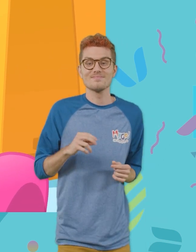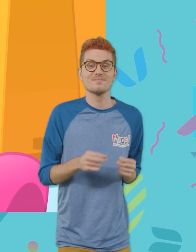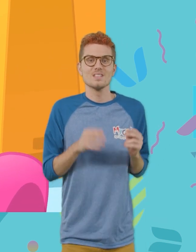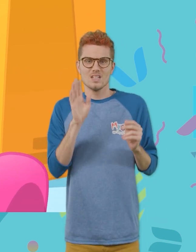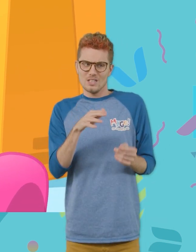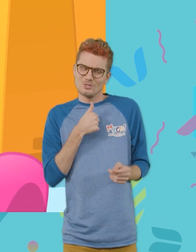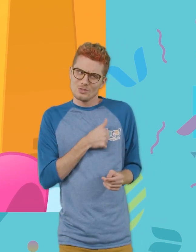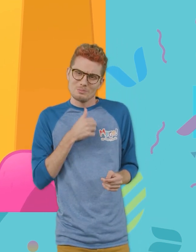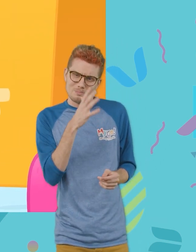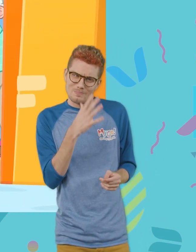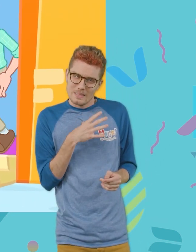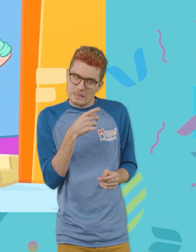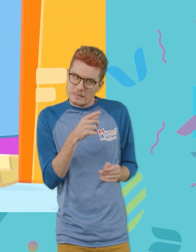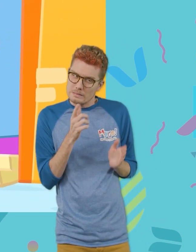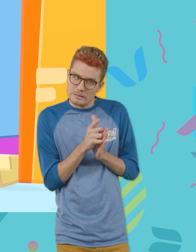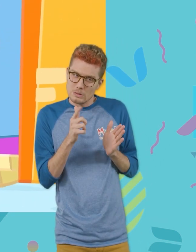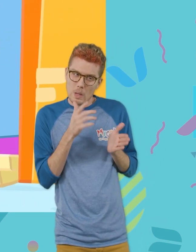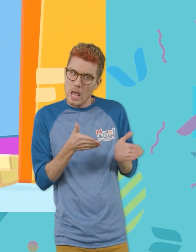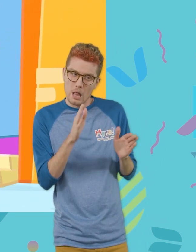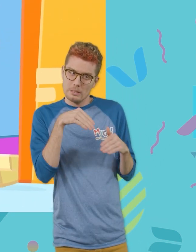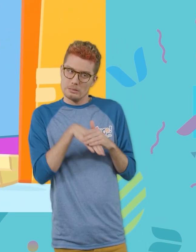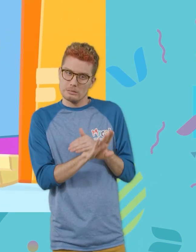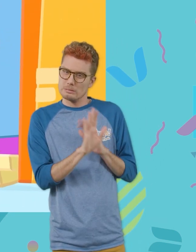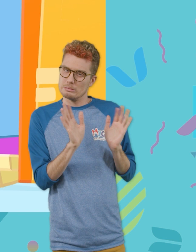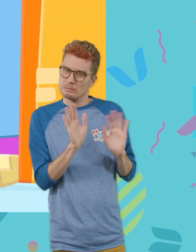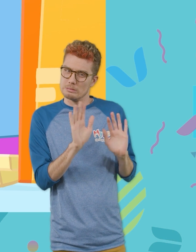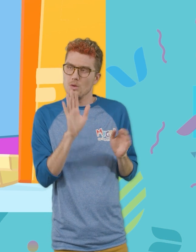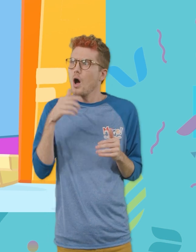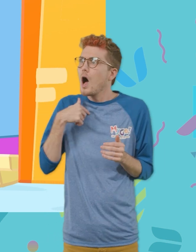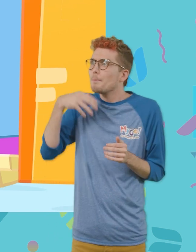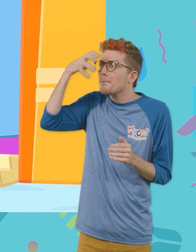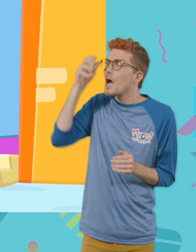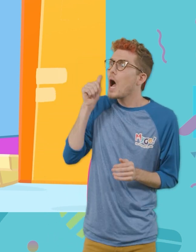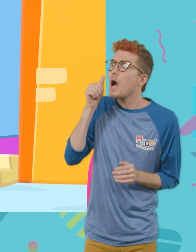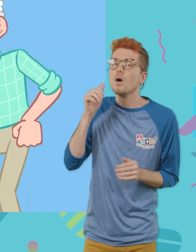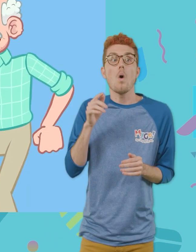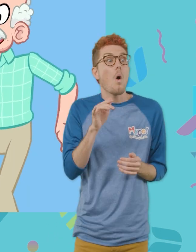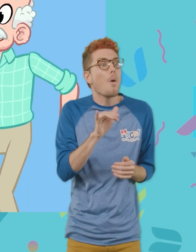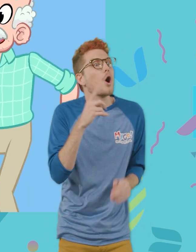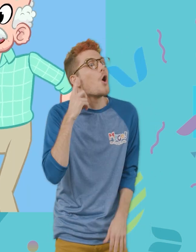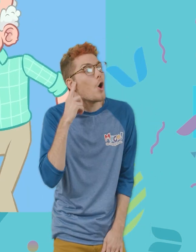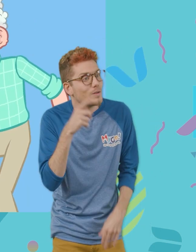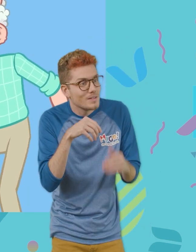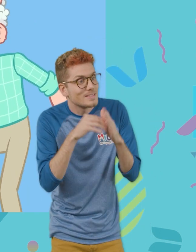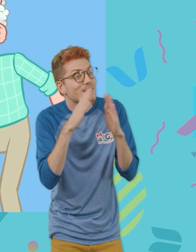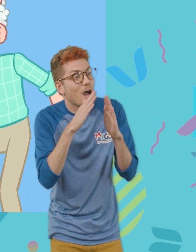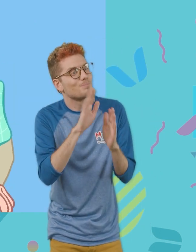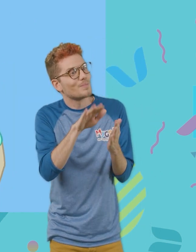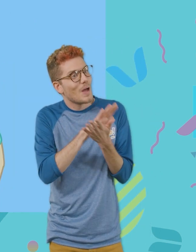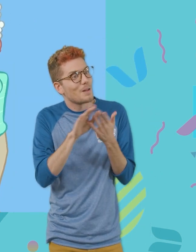I'm sorry, Miss, but you're not allowed inside! I'm Mila's aunt! Ah! I heard you were in town! Nice